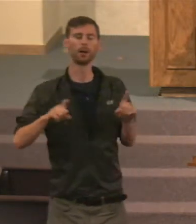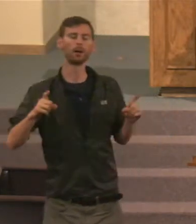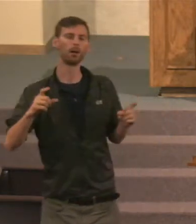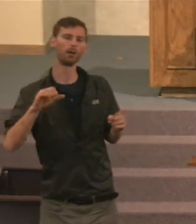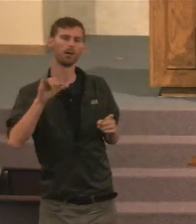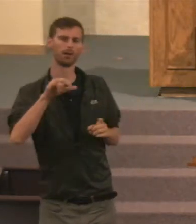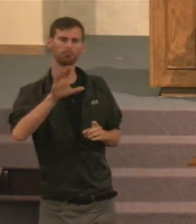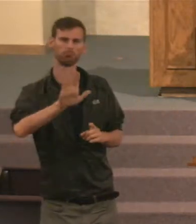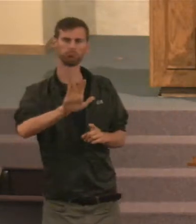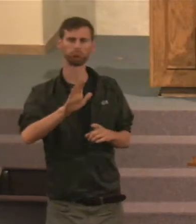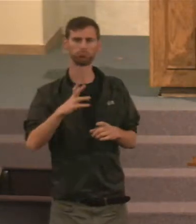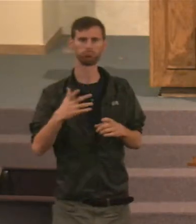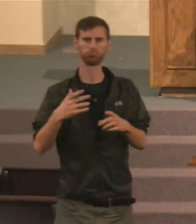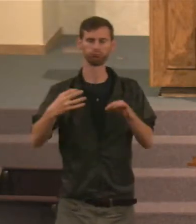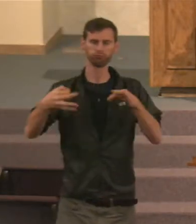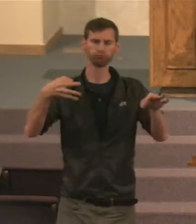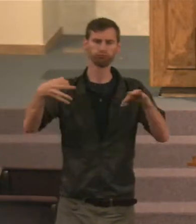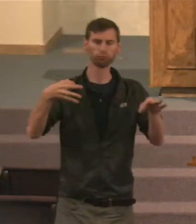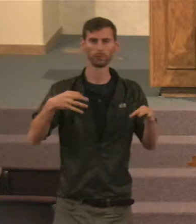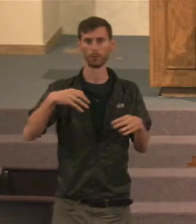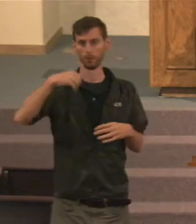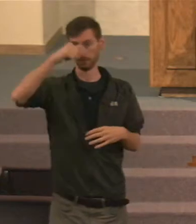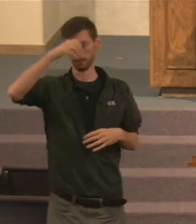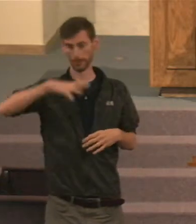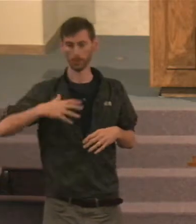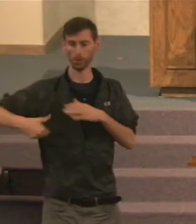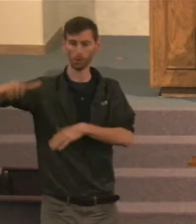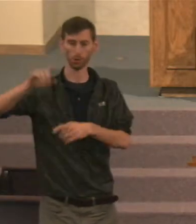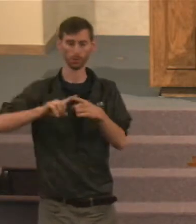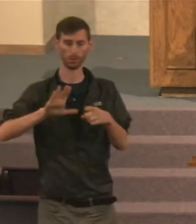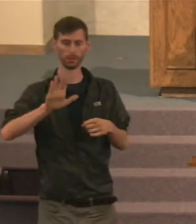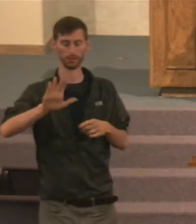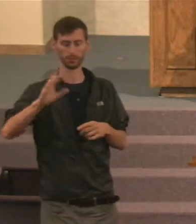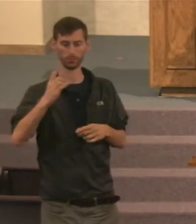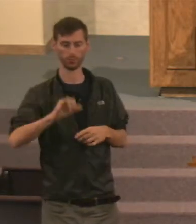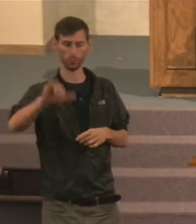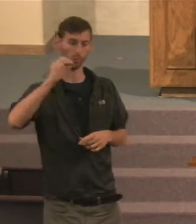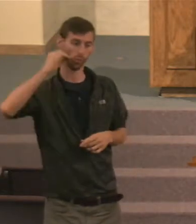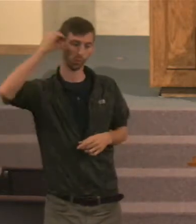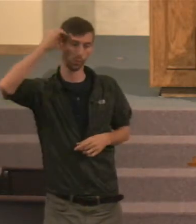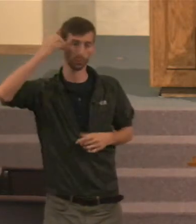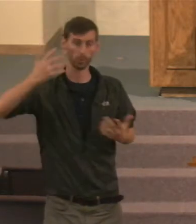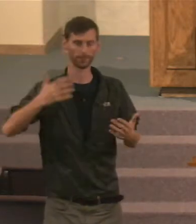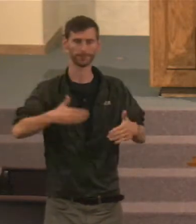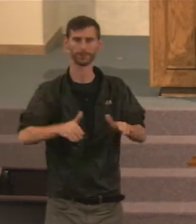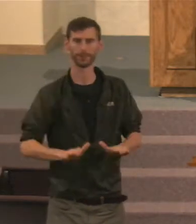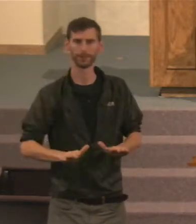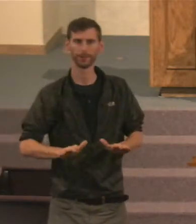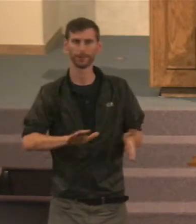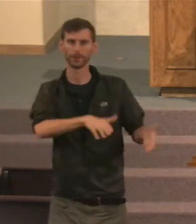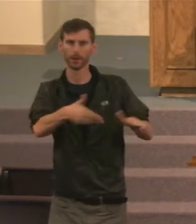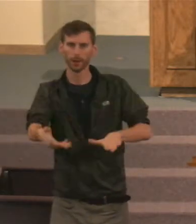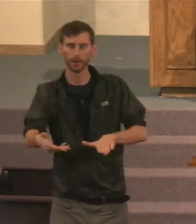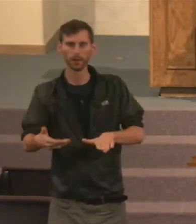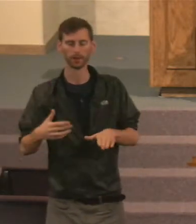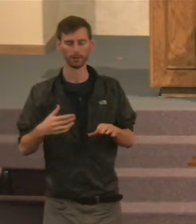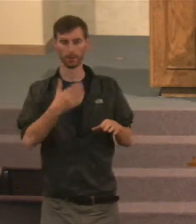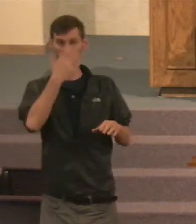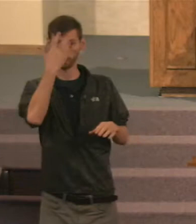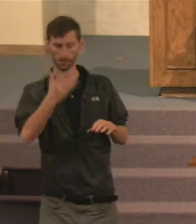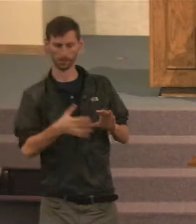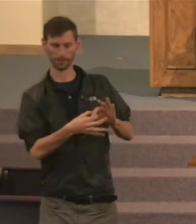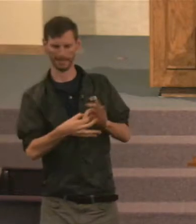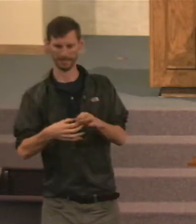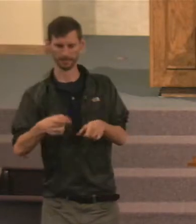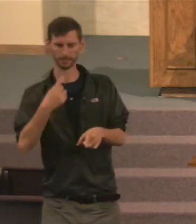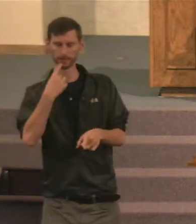that's the thing that it talks about there. Man goes to his eternal home, his death. And because in connection with that, then it says, and the mourners go about